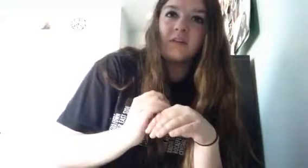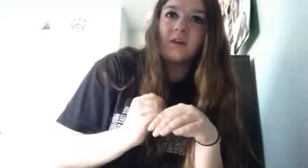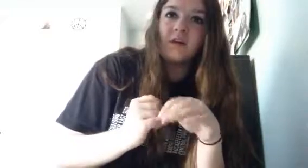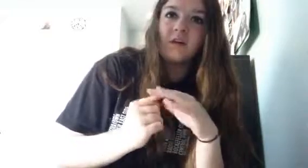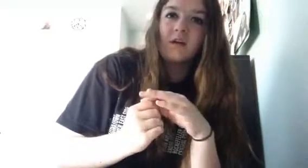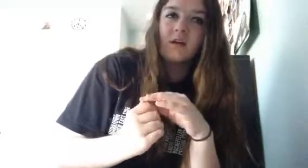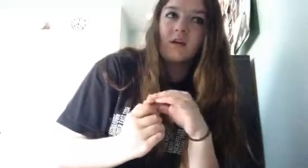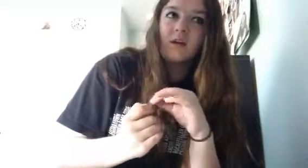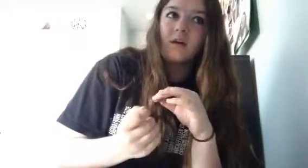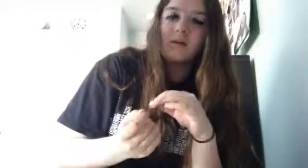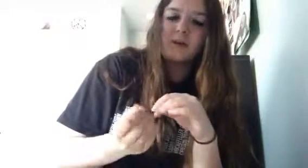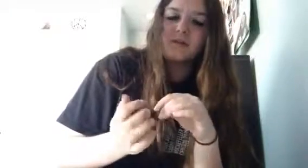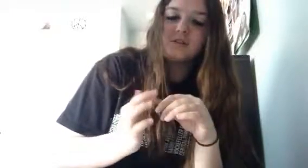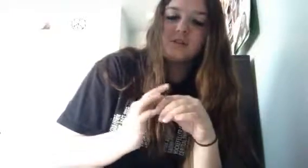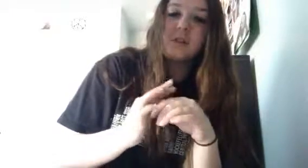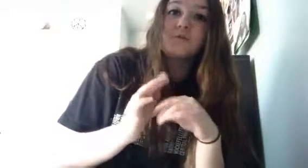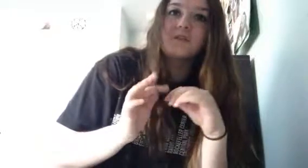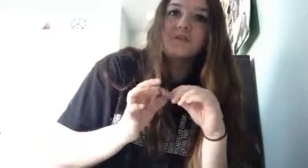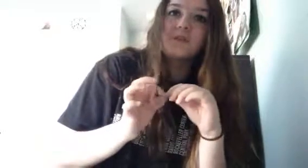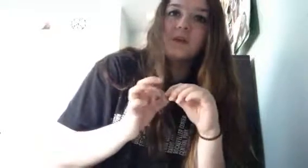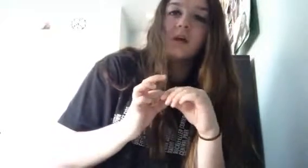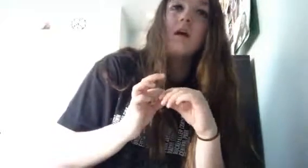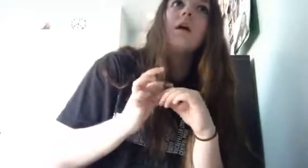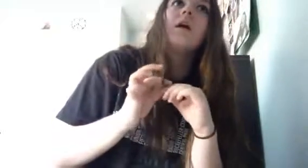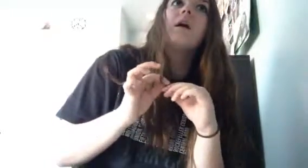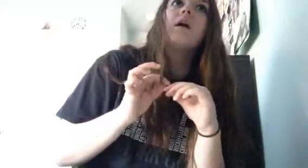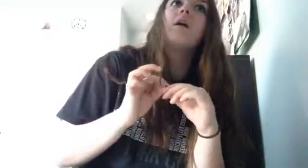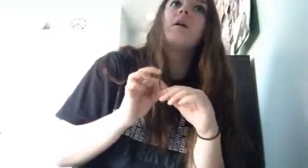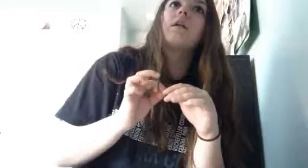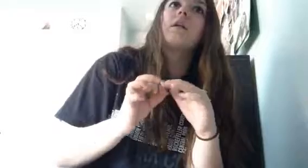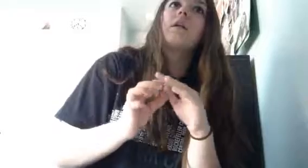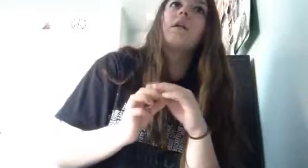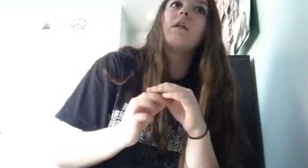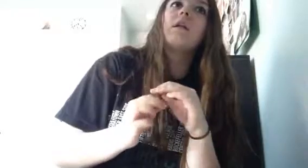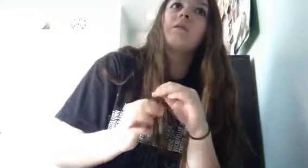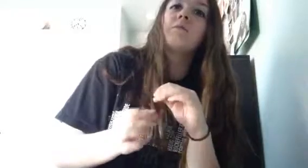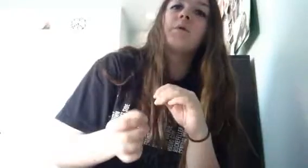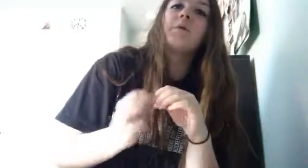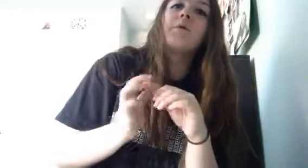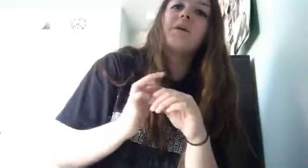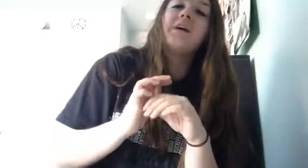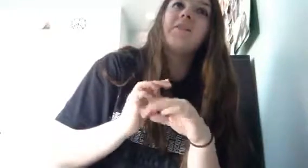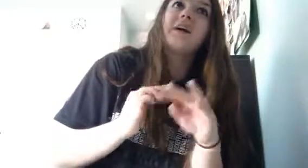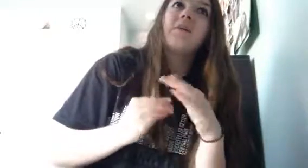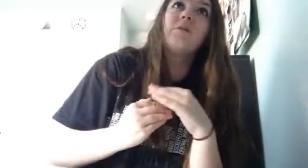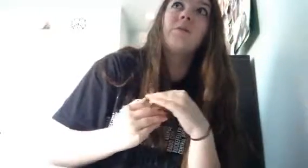think i'm not really sure i think it was like 50 and that's probably and like when they